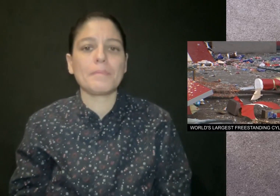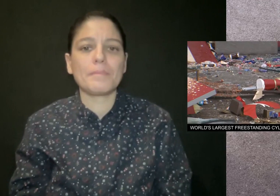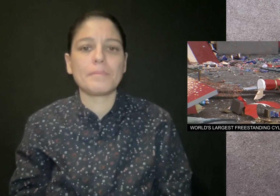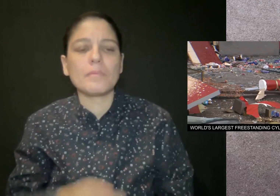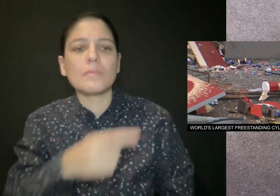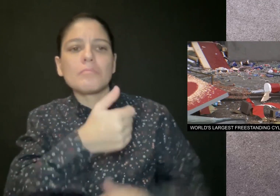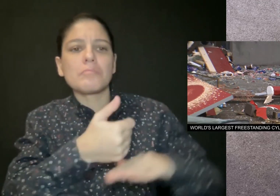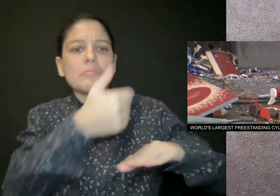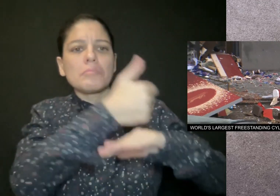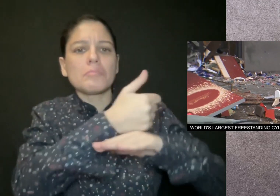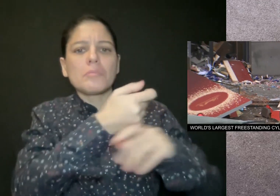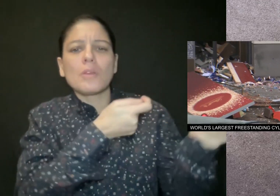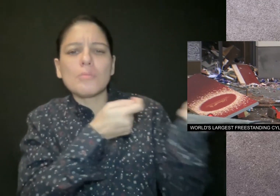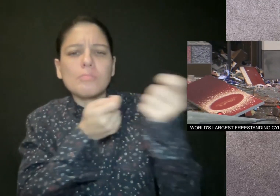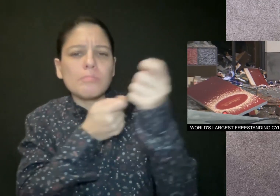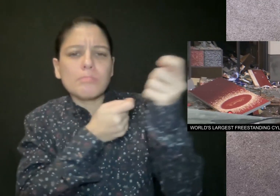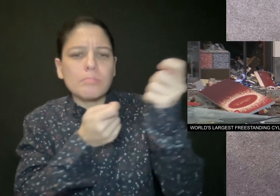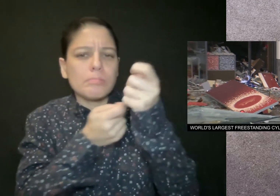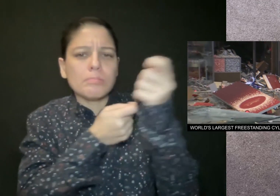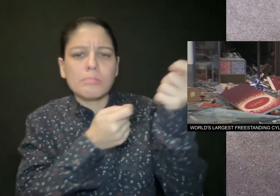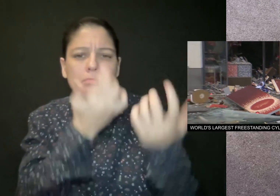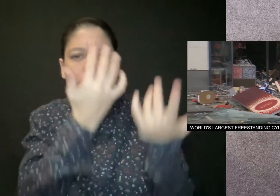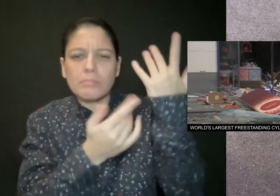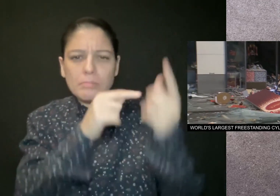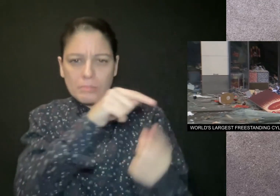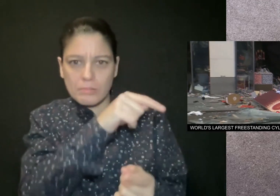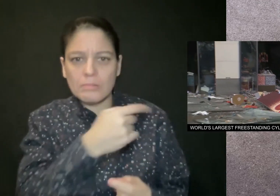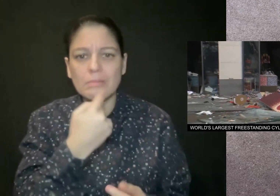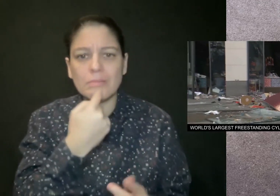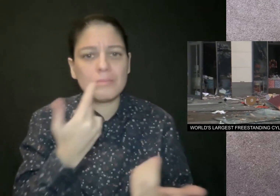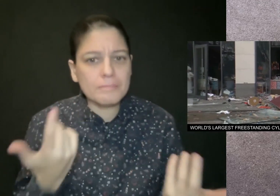A fire official said the cause is under investigation.